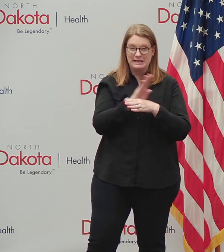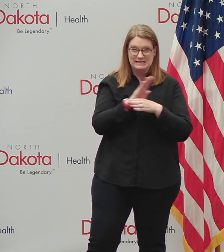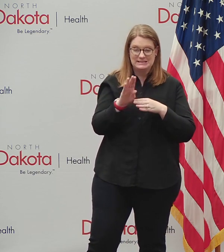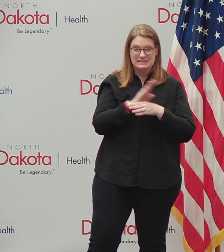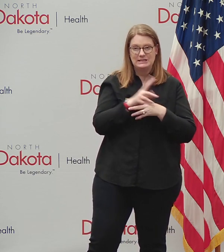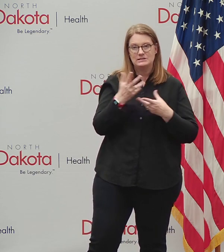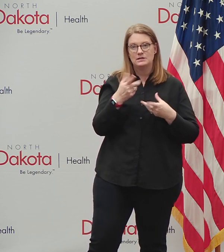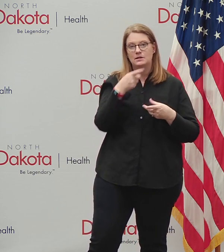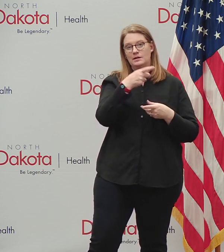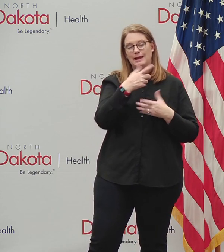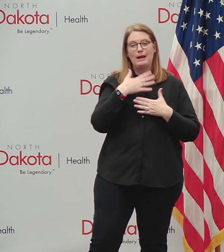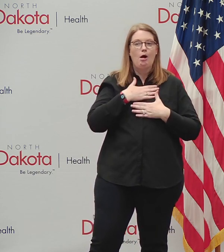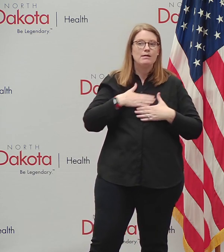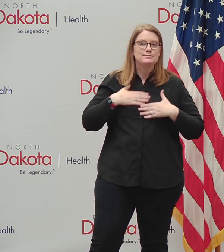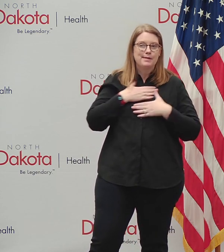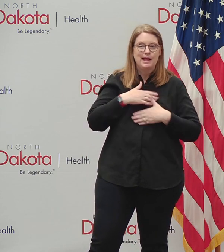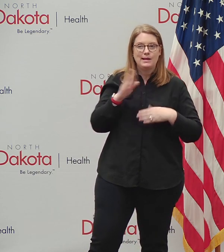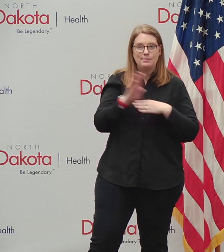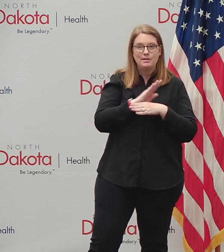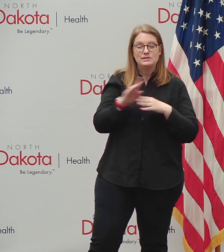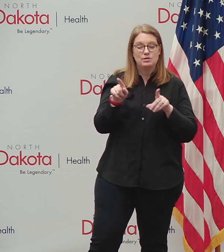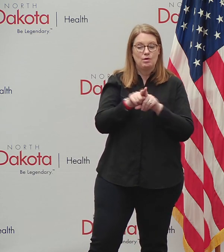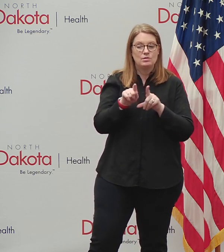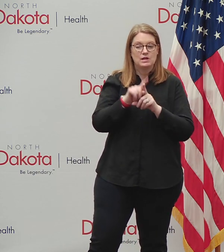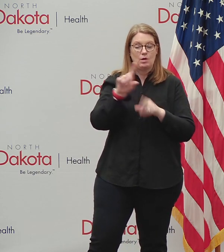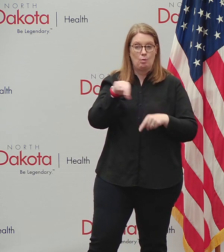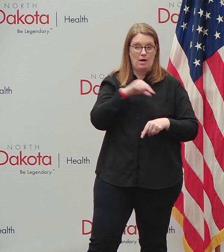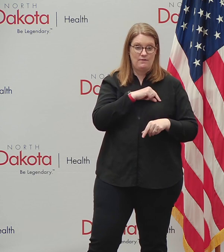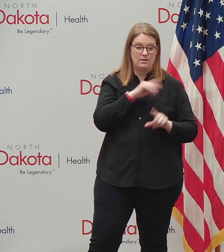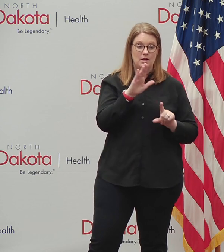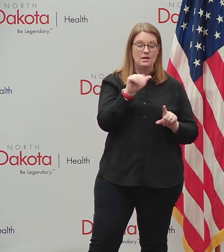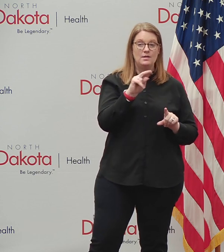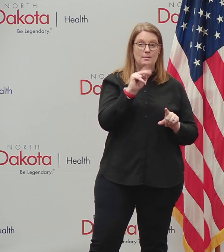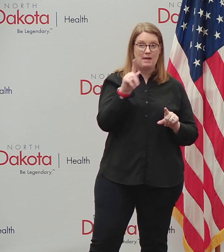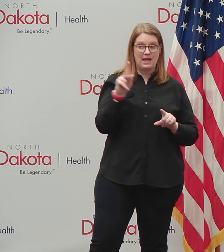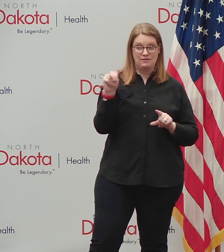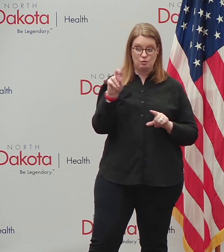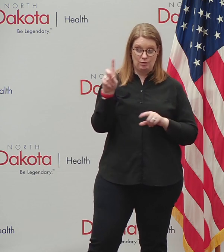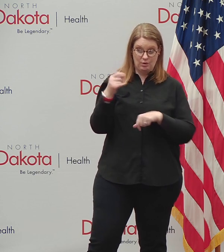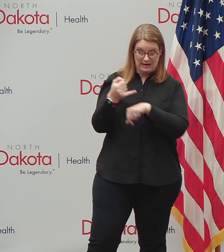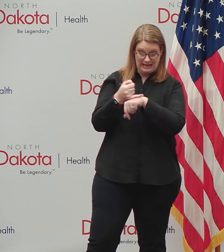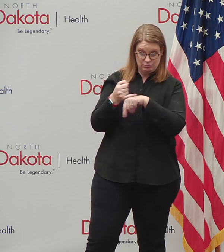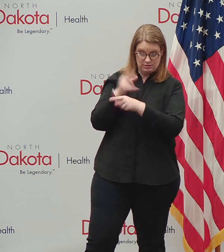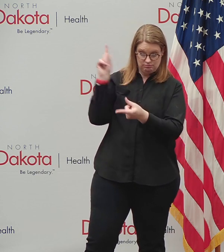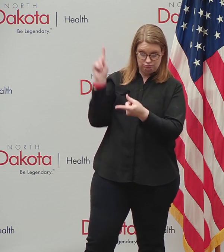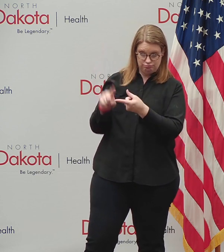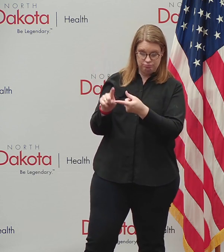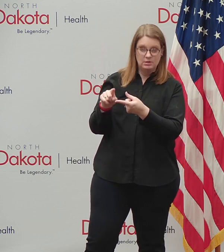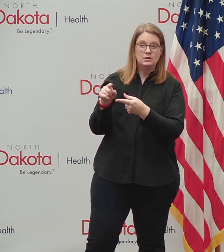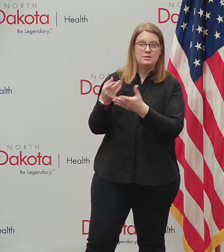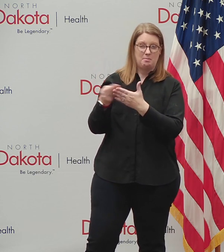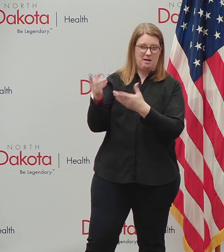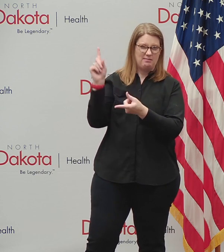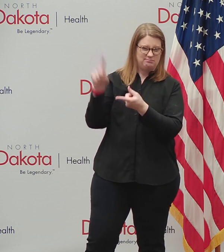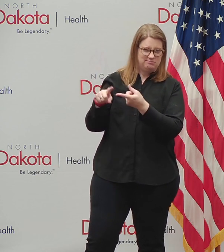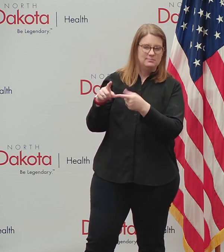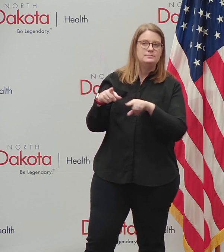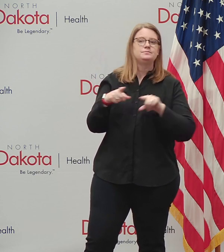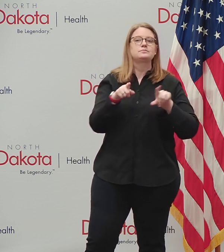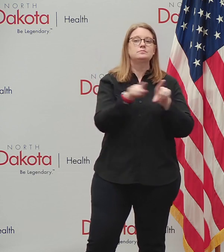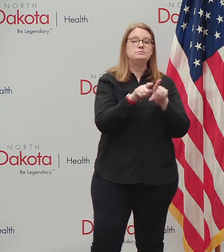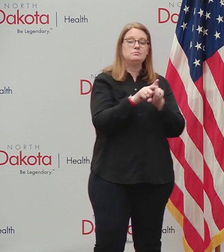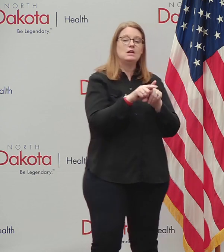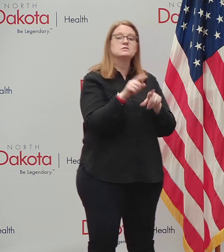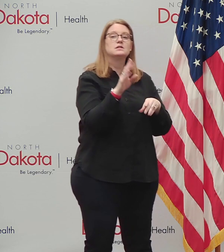hospitality. If you're a hospitality business, you can qualify both for the Bank of North Dakota interest buy-down and the Economic Resiliency